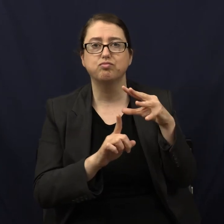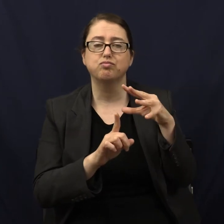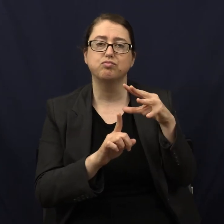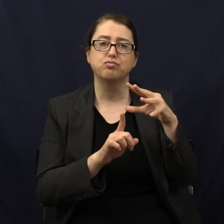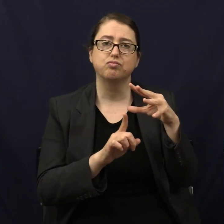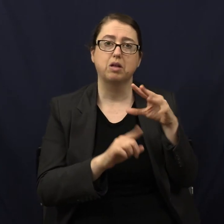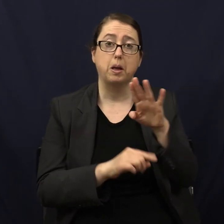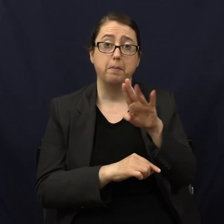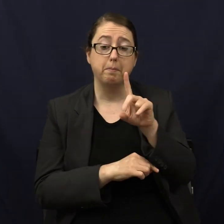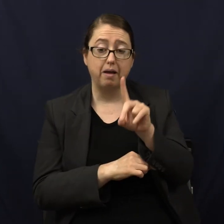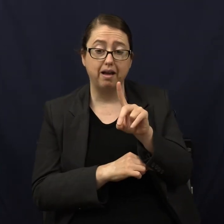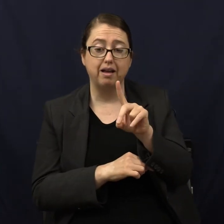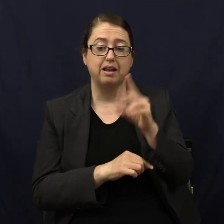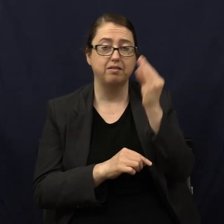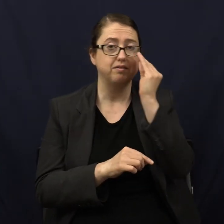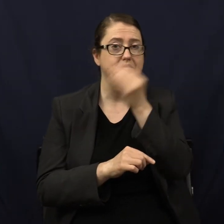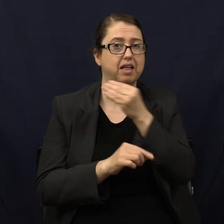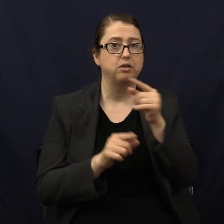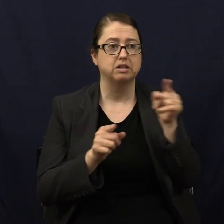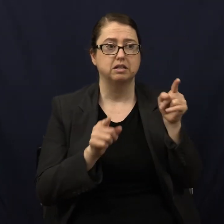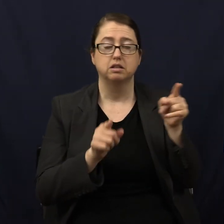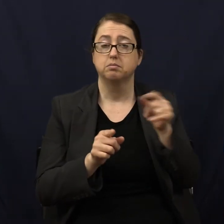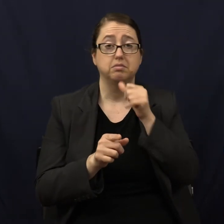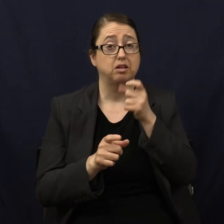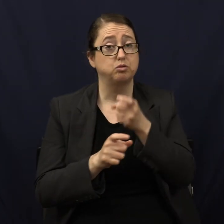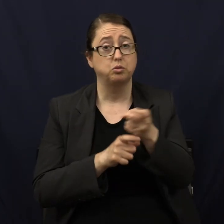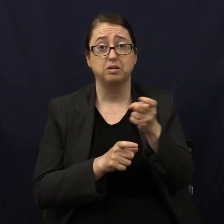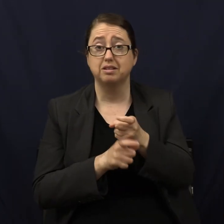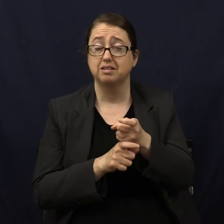Bud stage, flower stage, no joke.